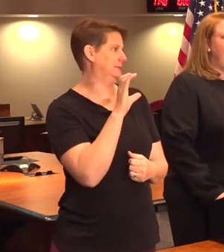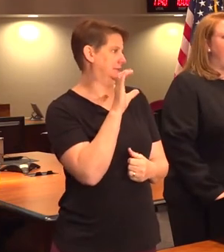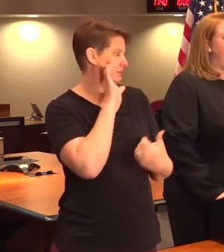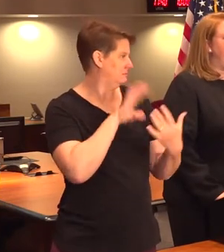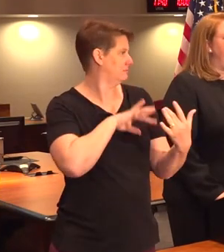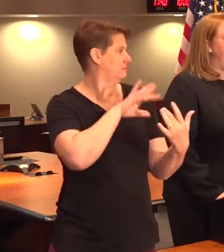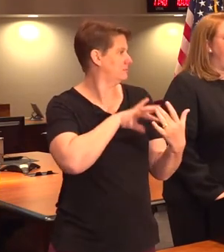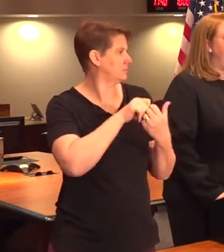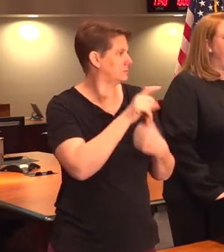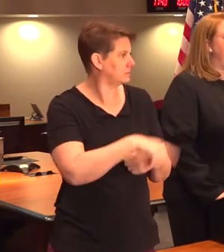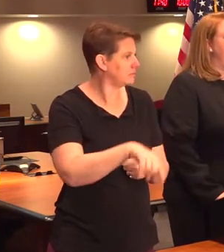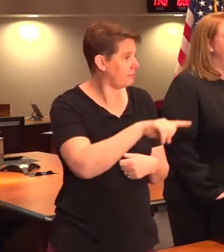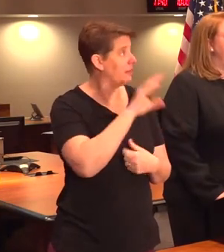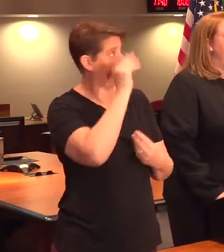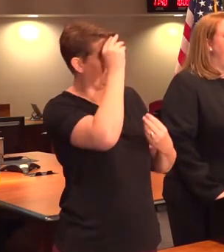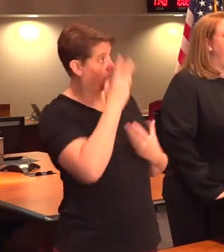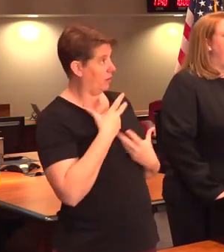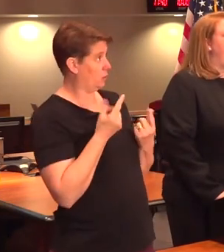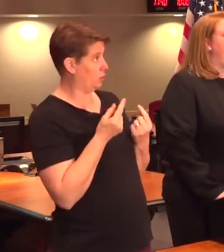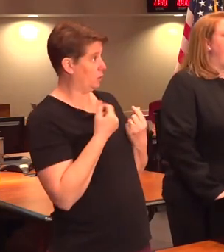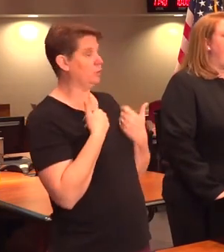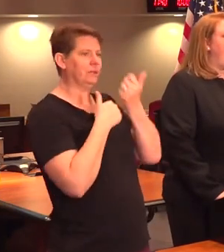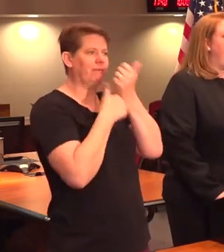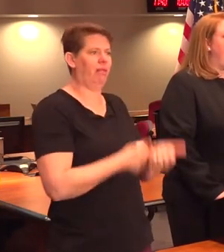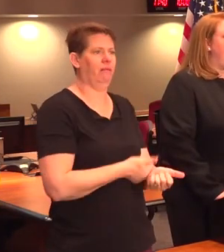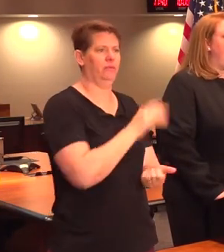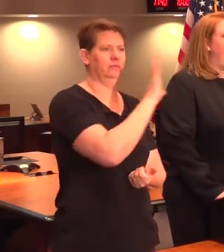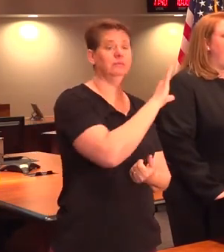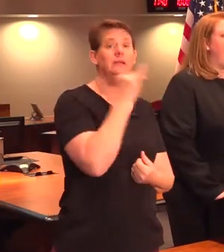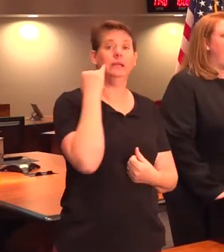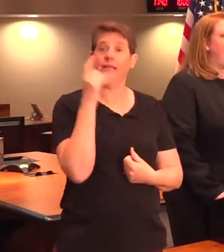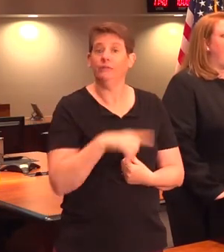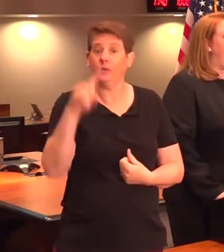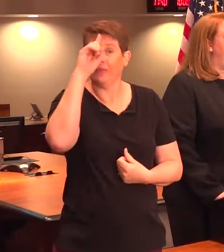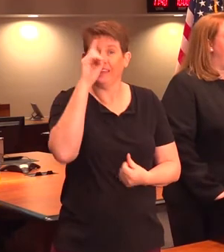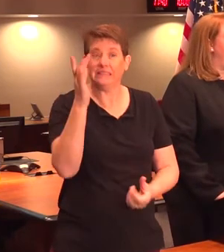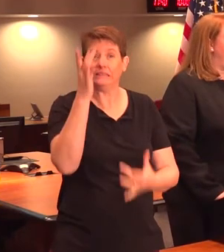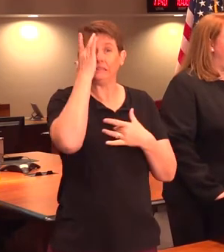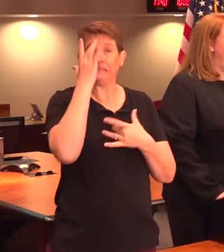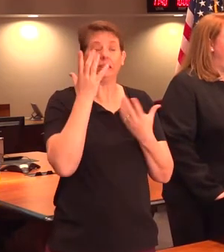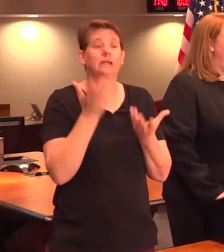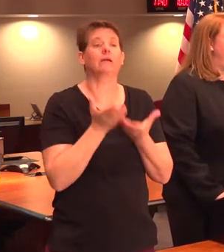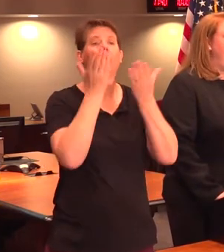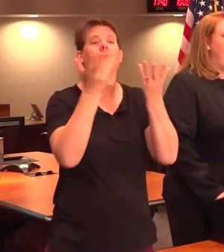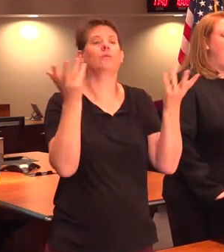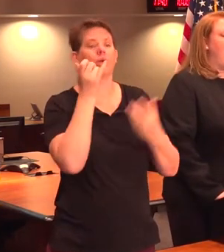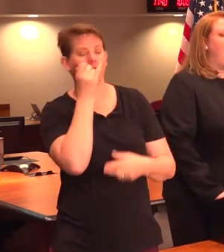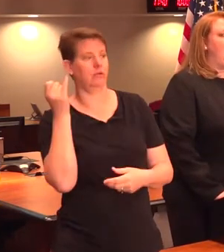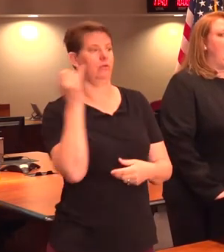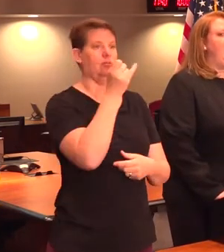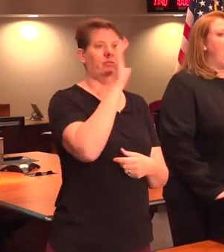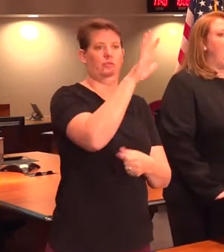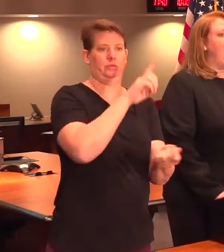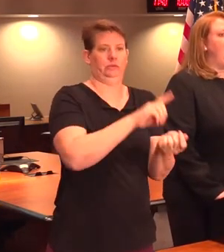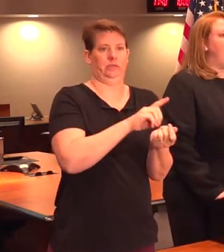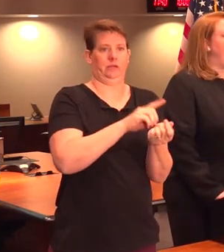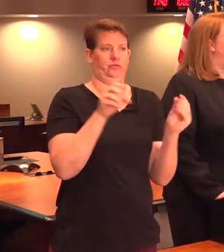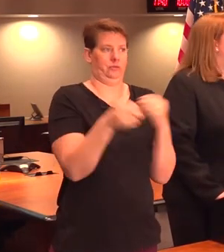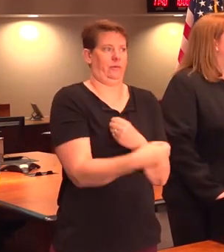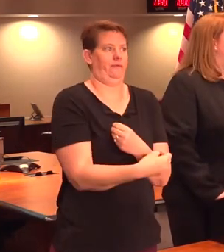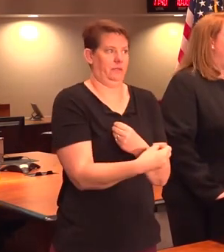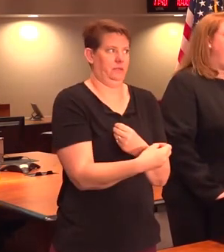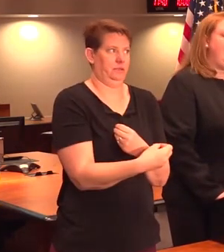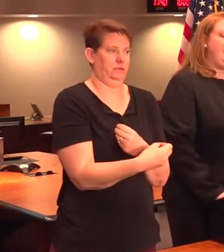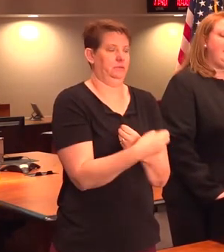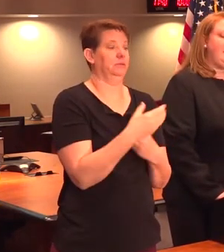and following their guidance. If people think they are ill, we encourage them to call their physician. And then in